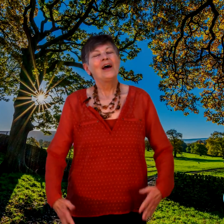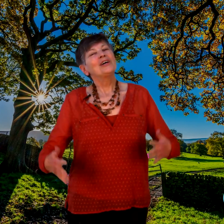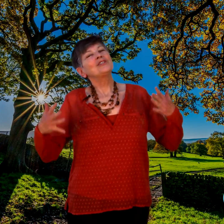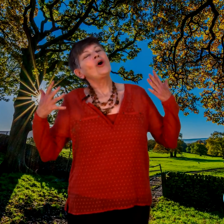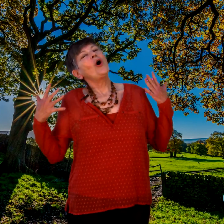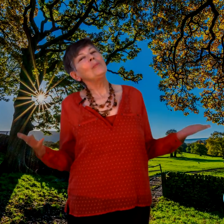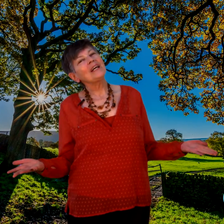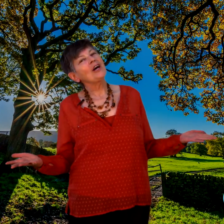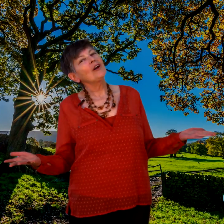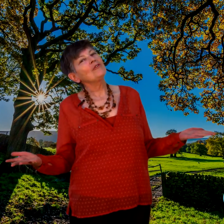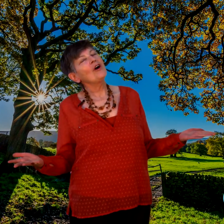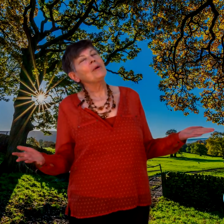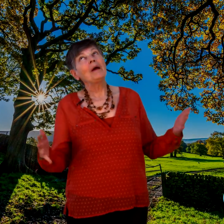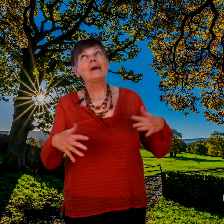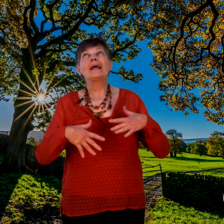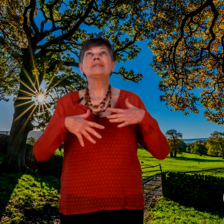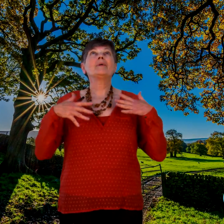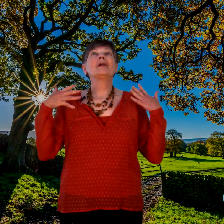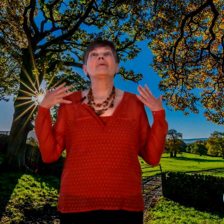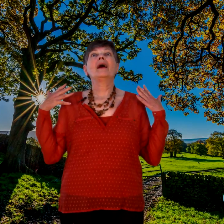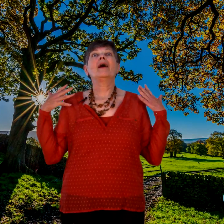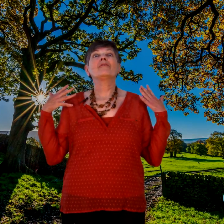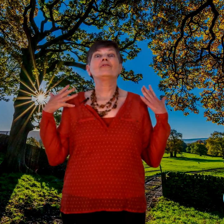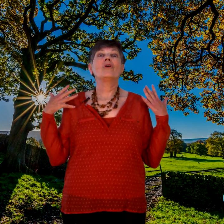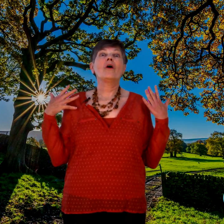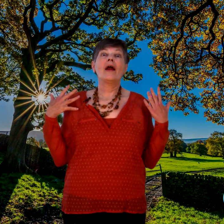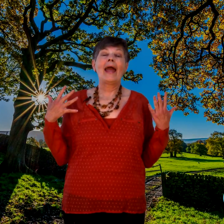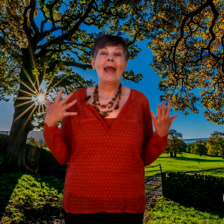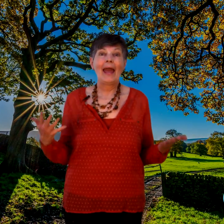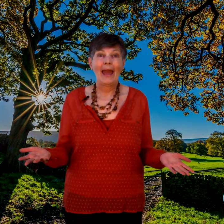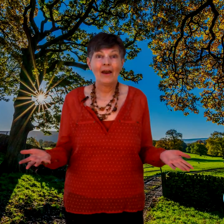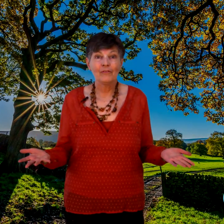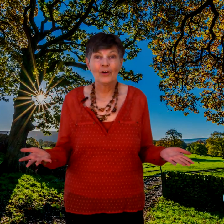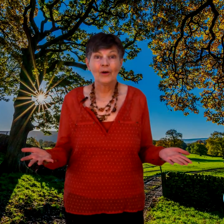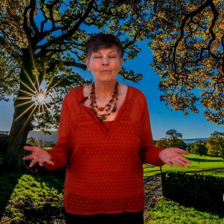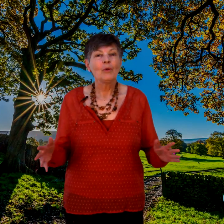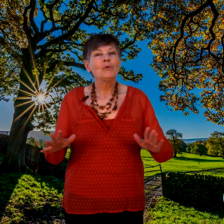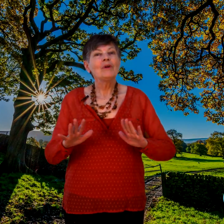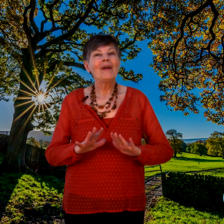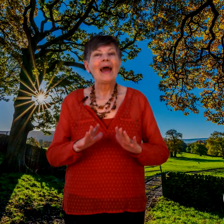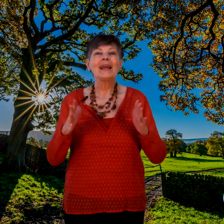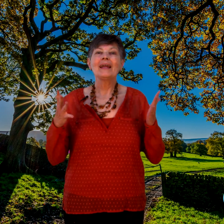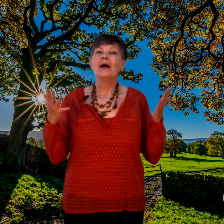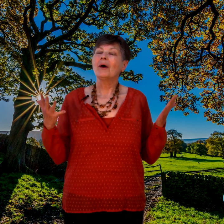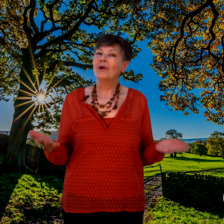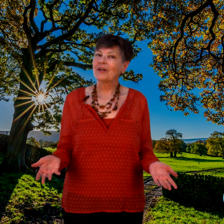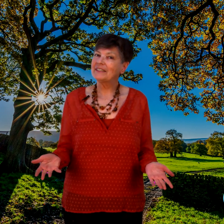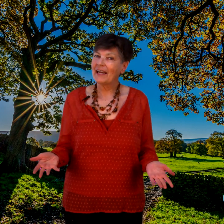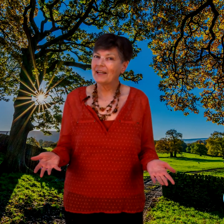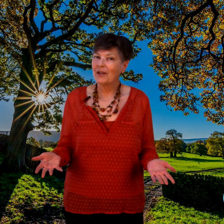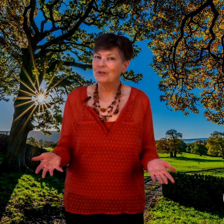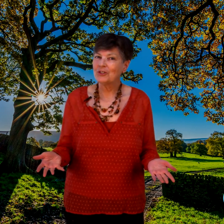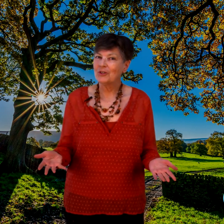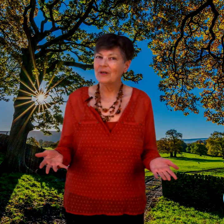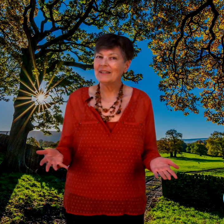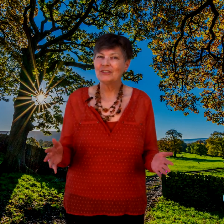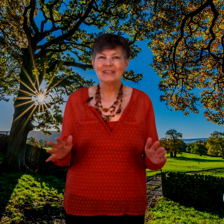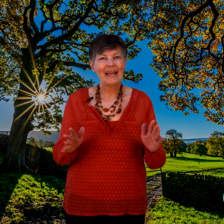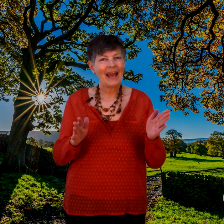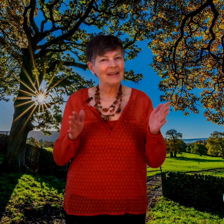So Old Macdonald Farm, I mean, it's been around forever, but we've added American Sign Language to it, just to add,